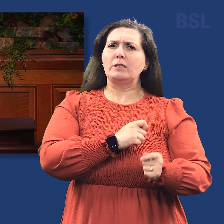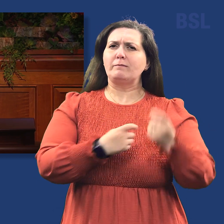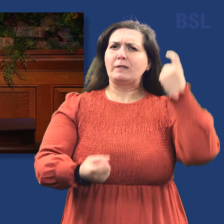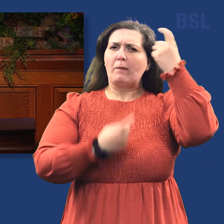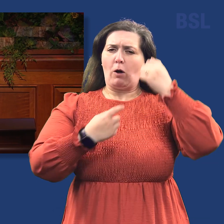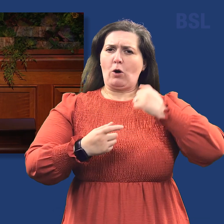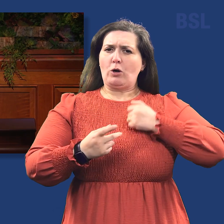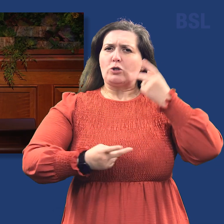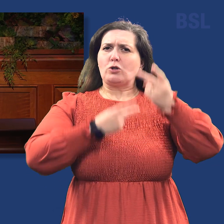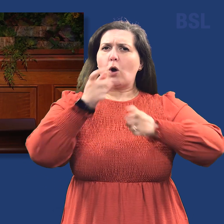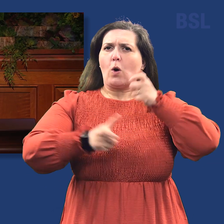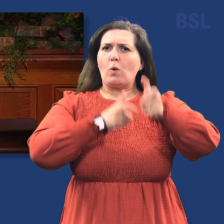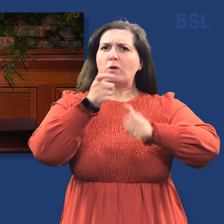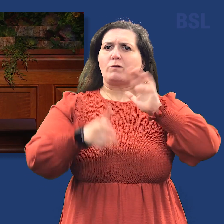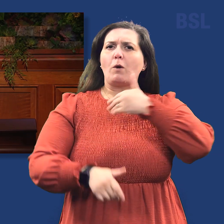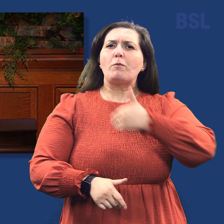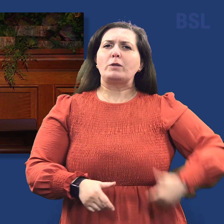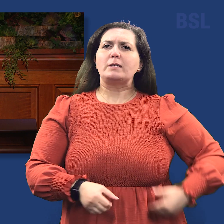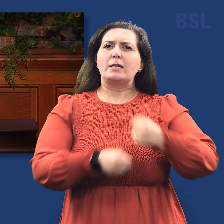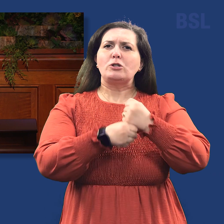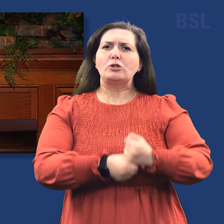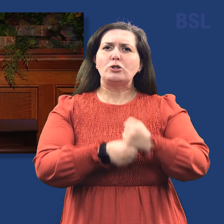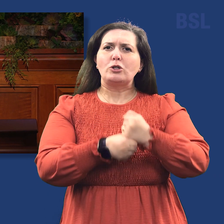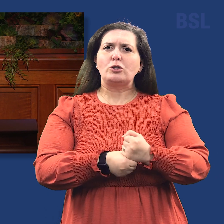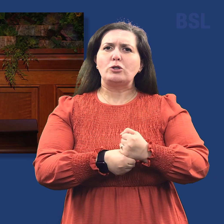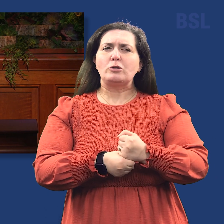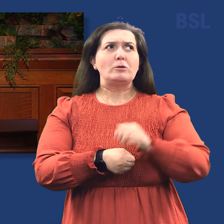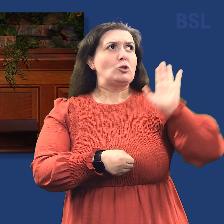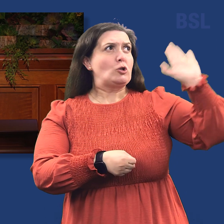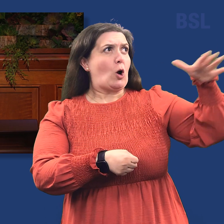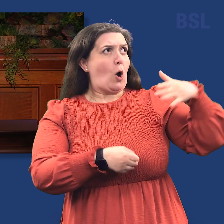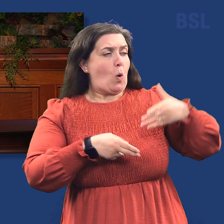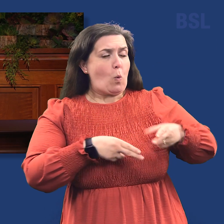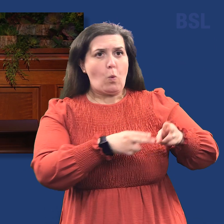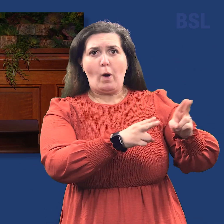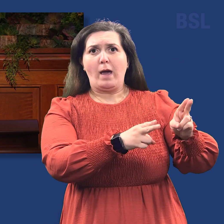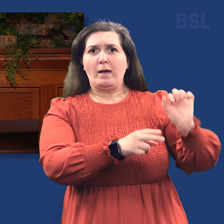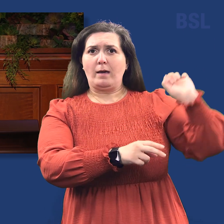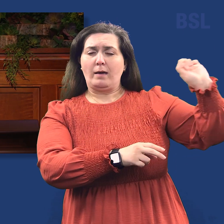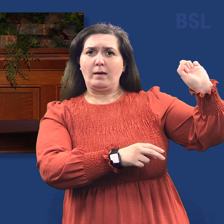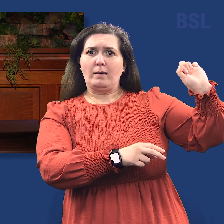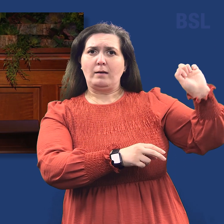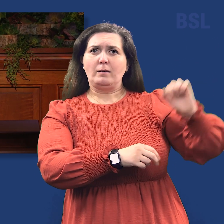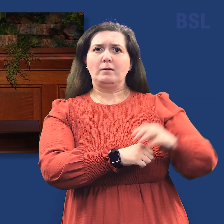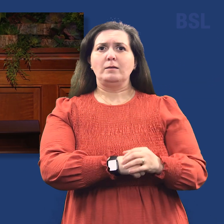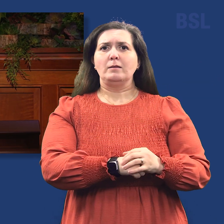lyrics so dear to me. Have thine own way, Lord, have thine own way. Thou art the